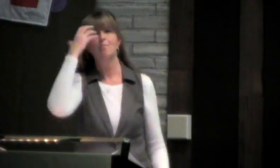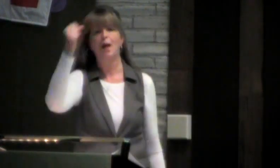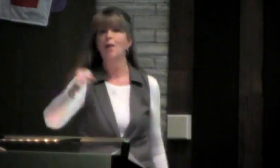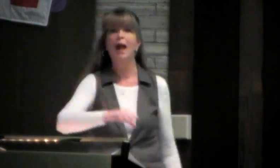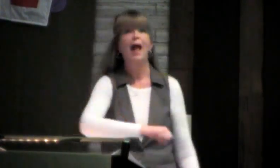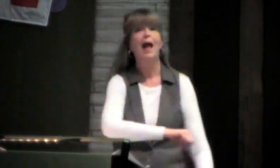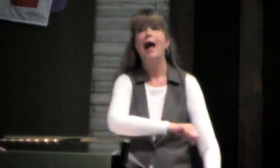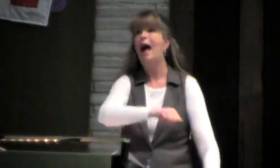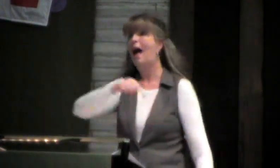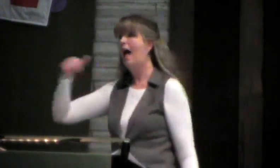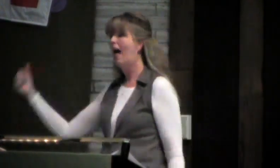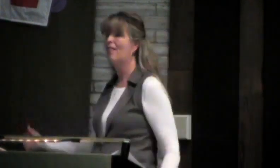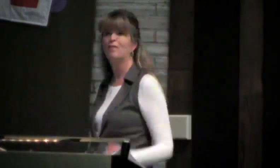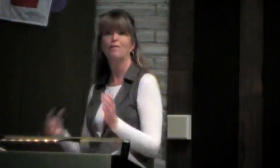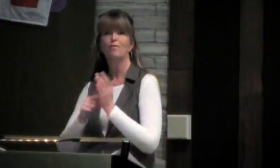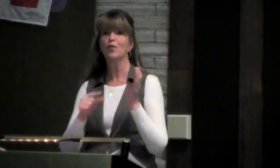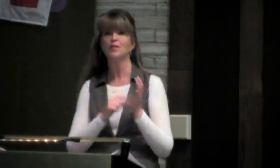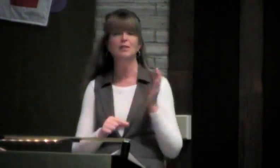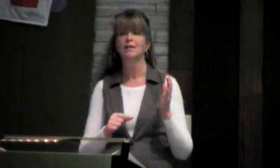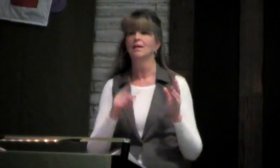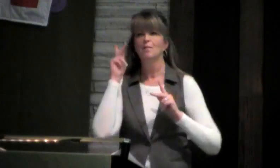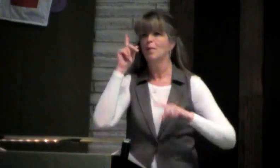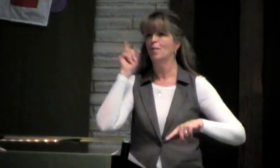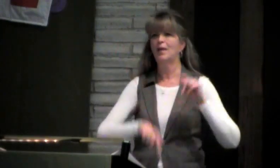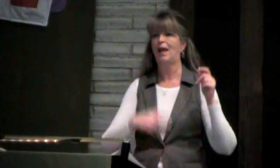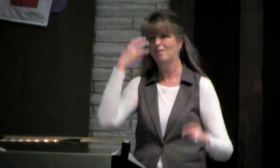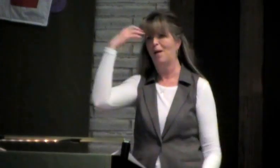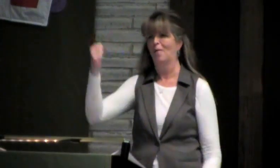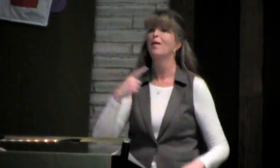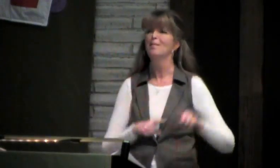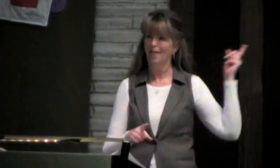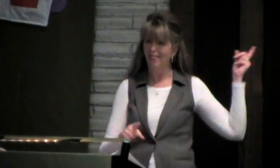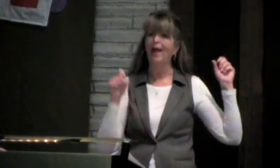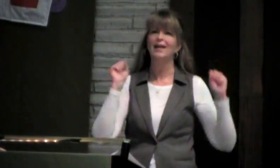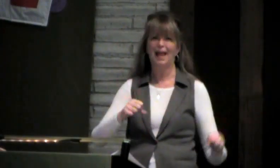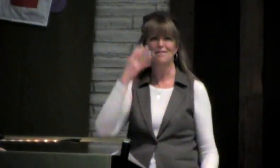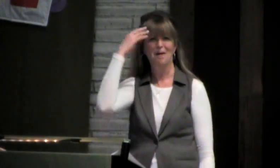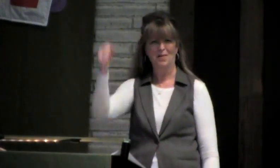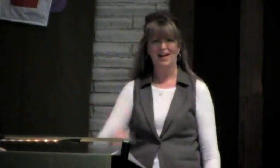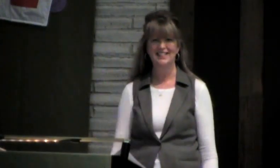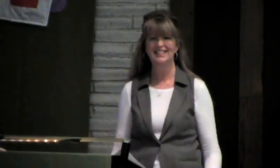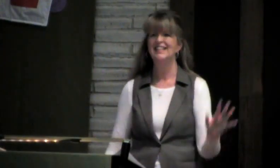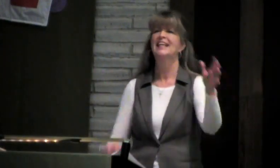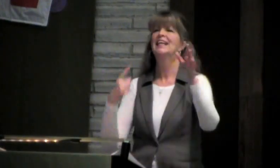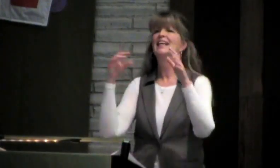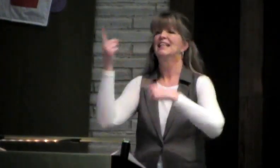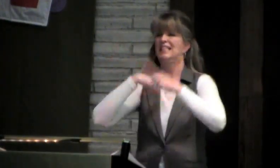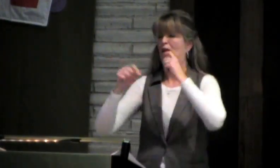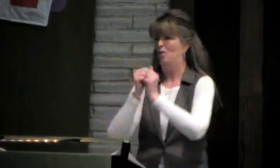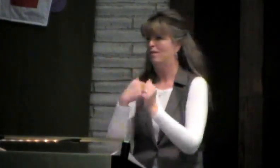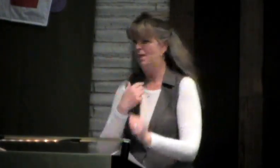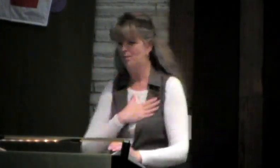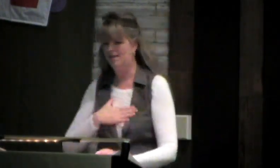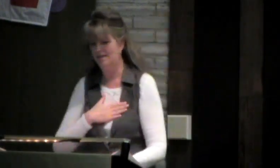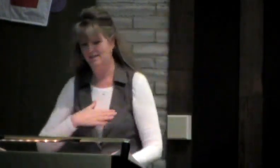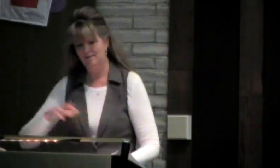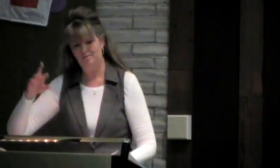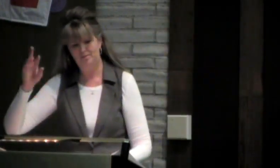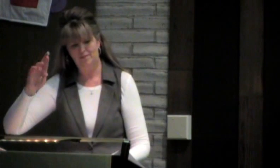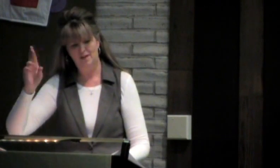Because this is the verse that people can memorize. Other verses people can't retain, but this one everybody can memorize. So sign it with me,